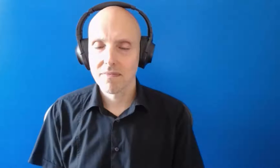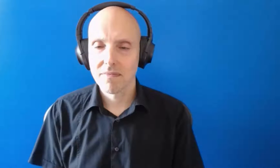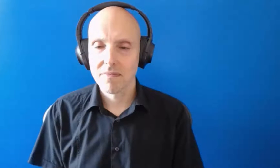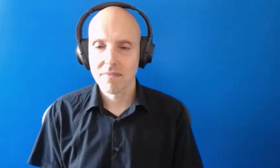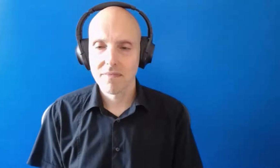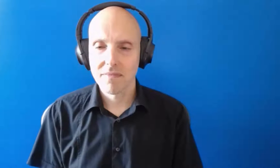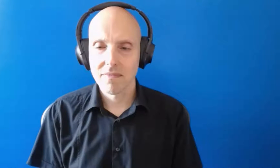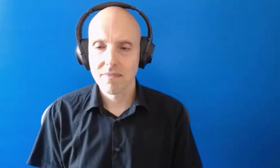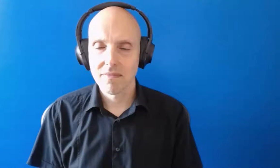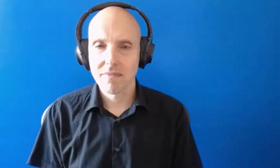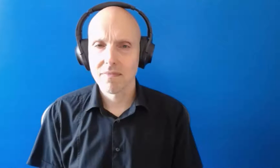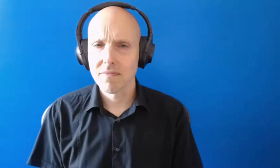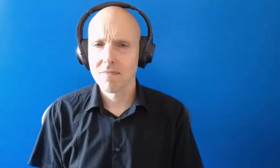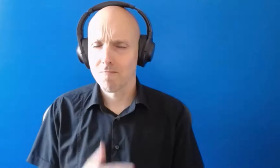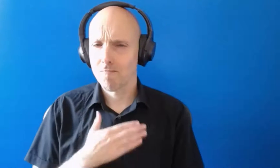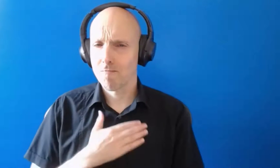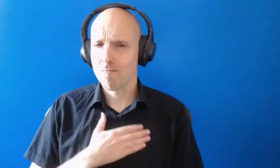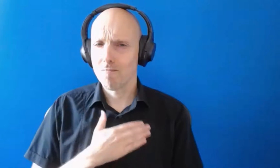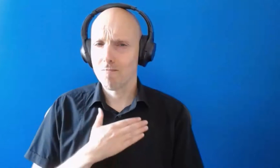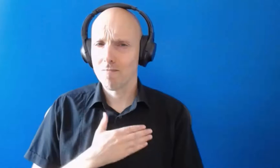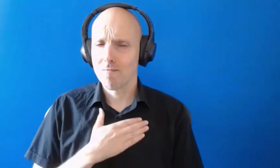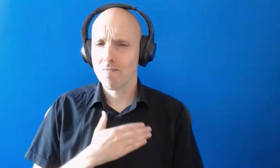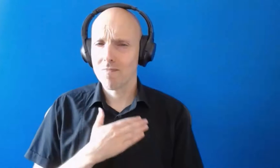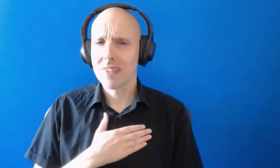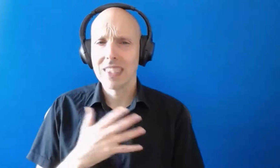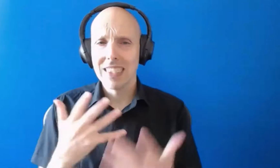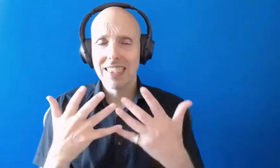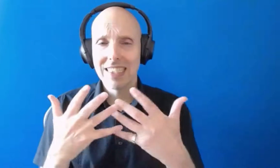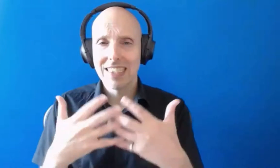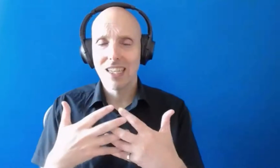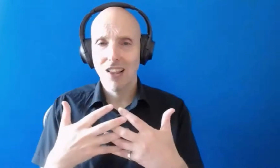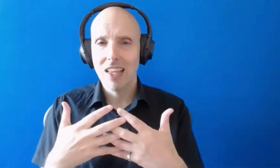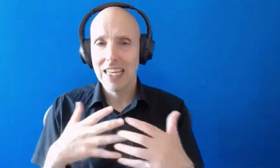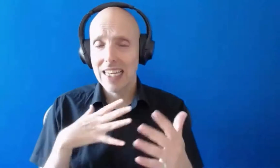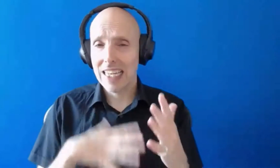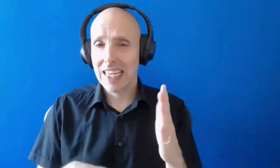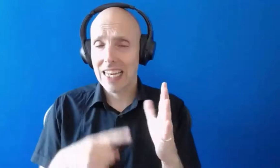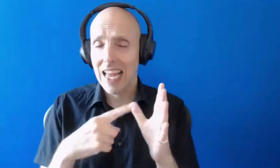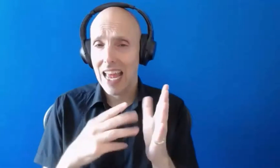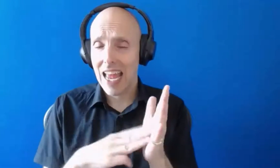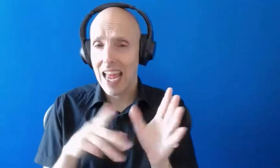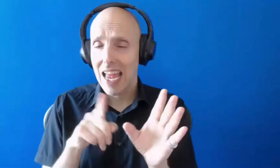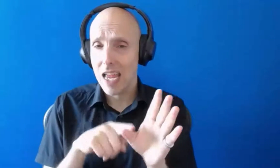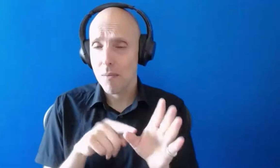I'm apologies with technology I just need Amy to unmute.